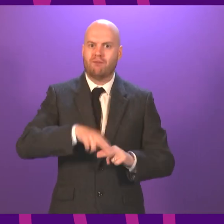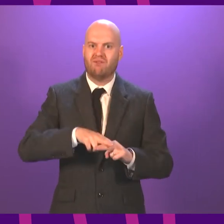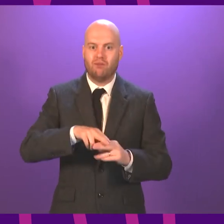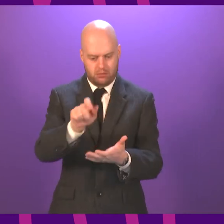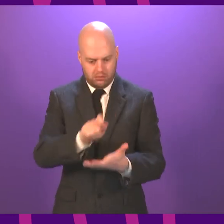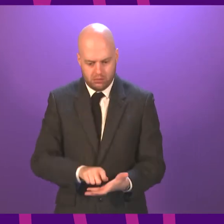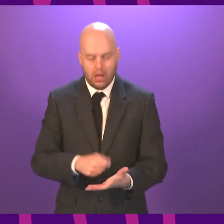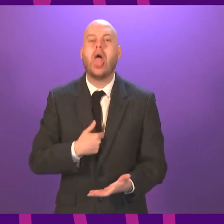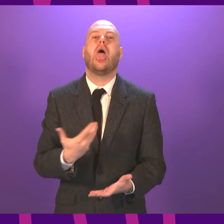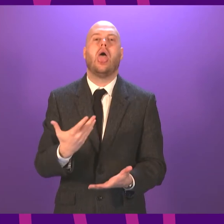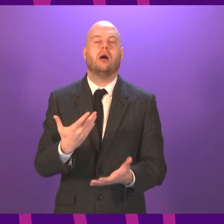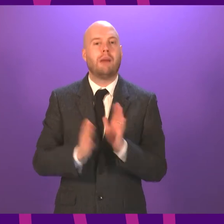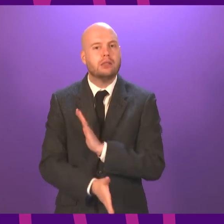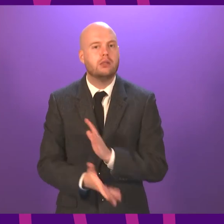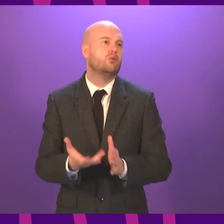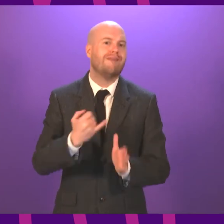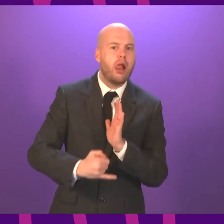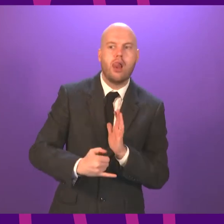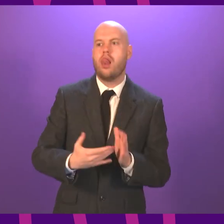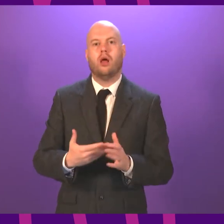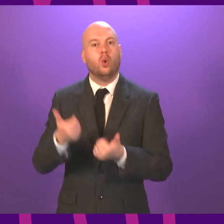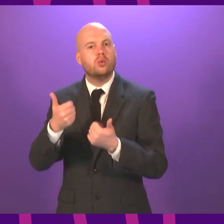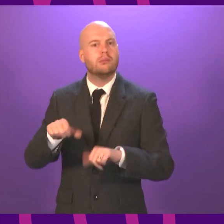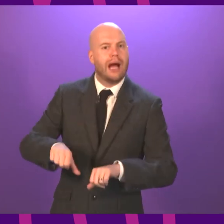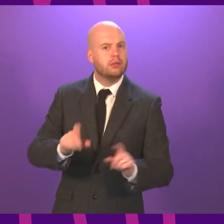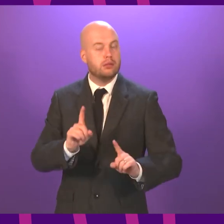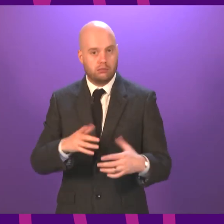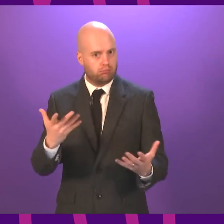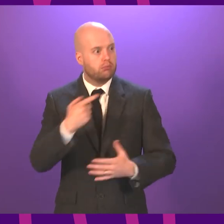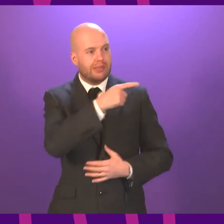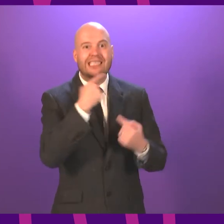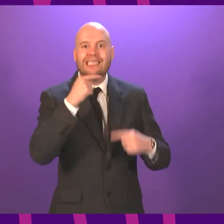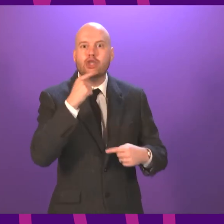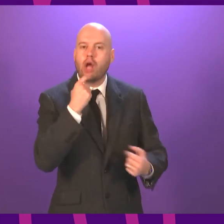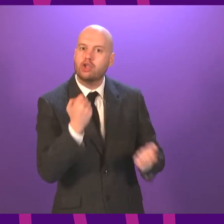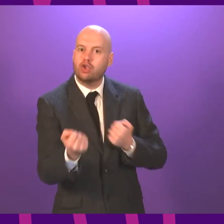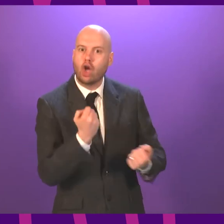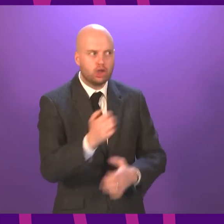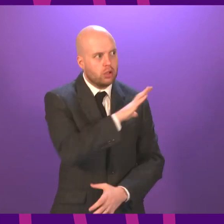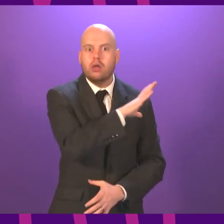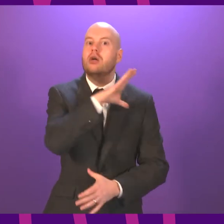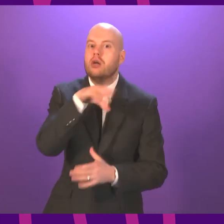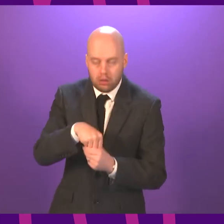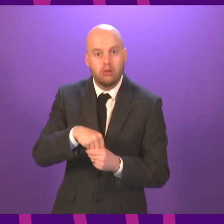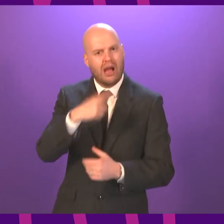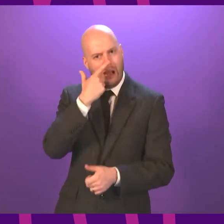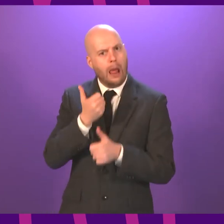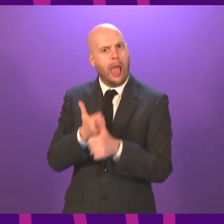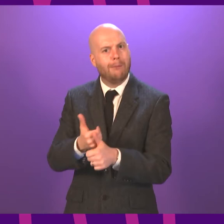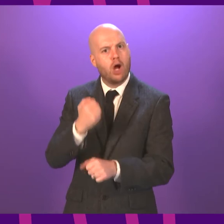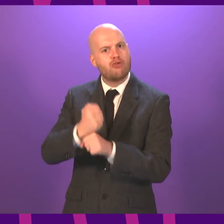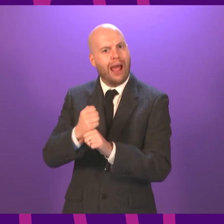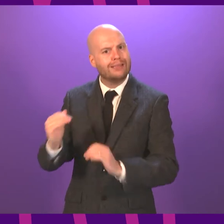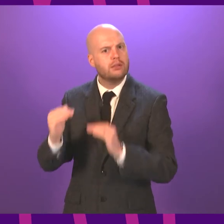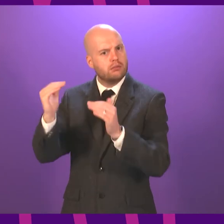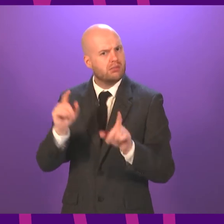a critical point in the fact that the judgment of teachers can't be challenged by the SQA. On appeals, giving young people the direct right